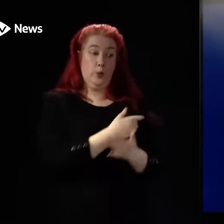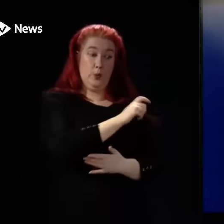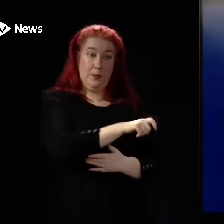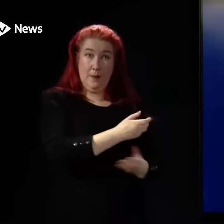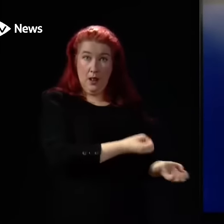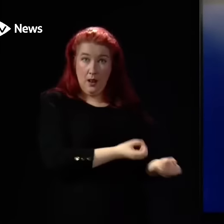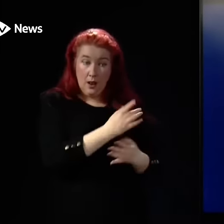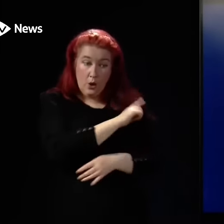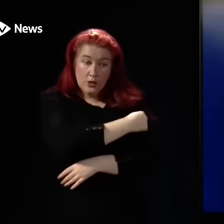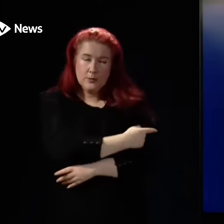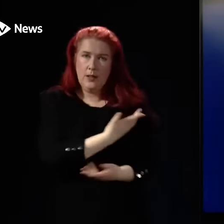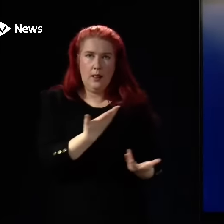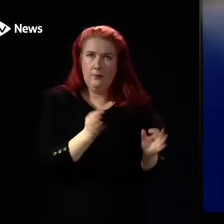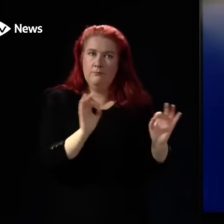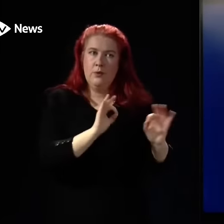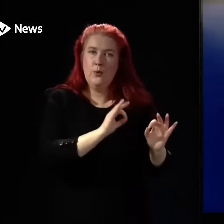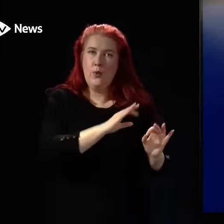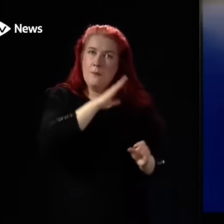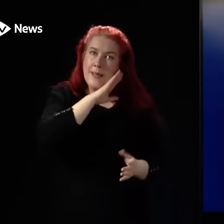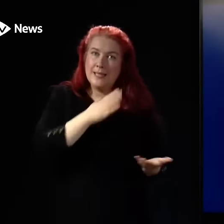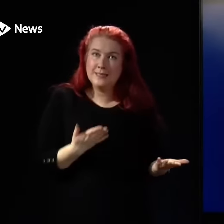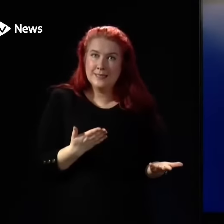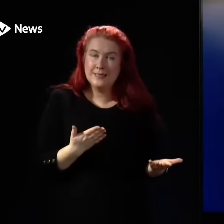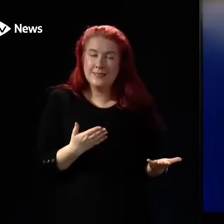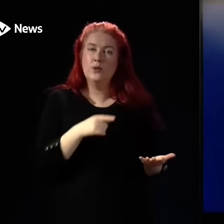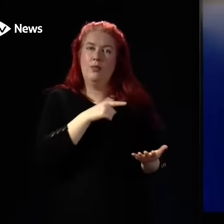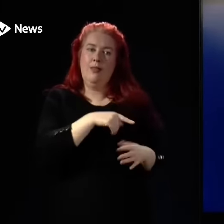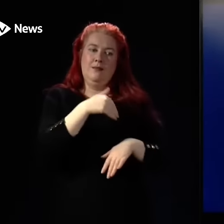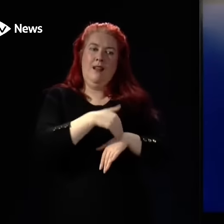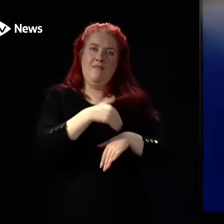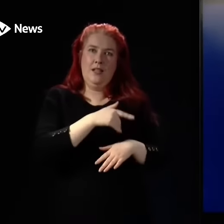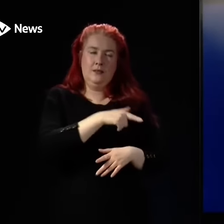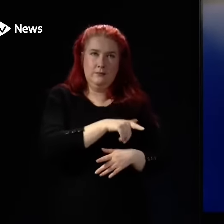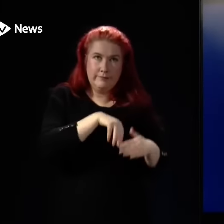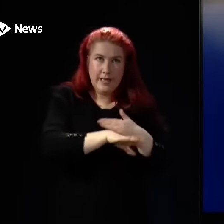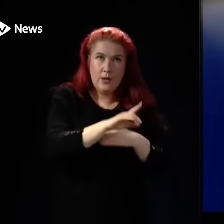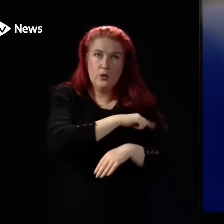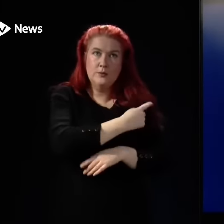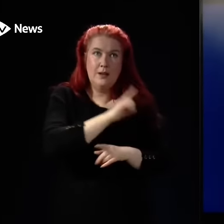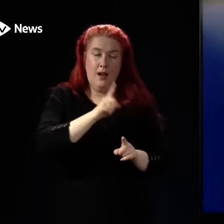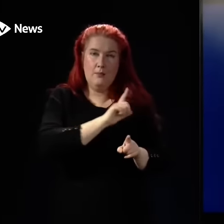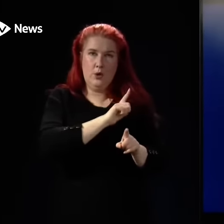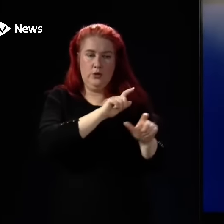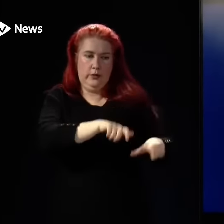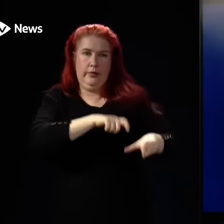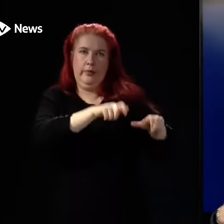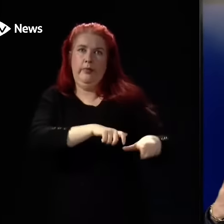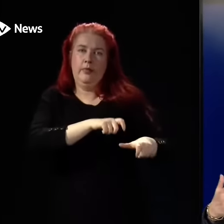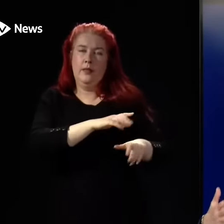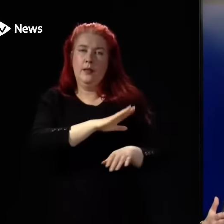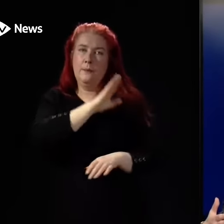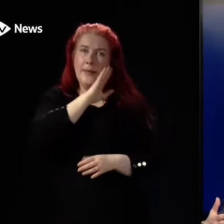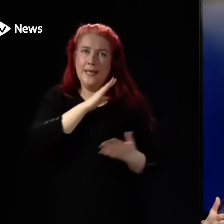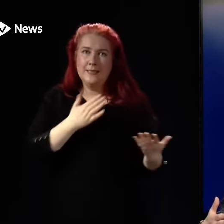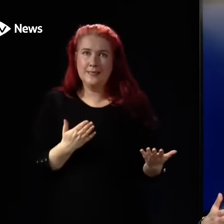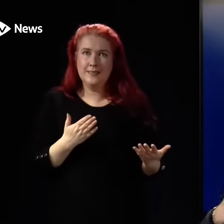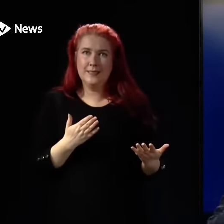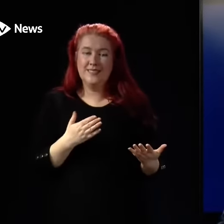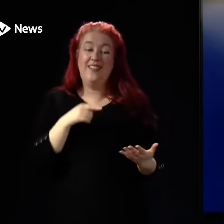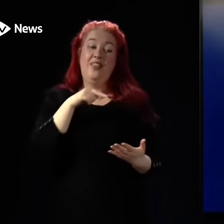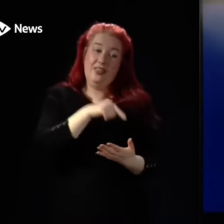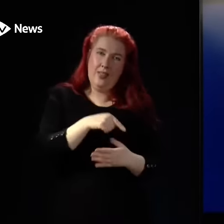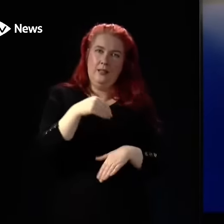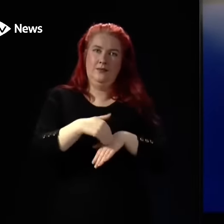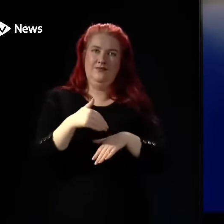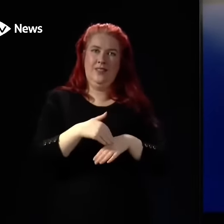be admitted and this creates pressure at the front end of the patient journey and that pressure causes the longer waits in A&E